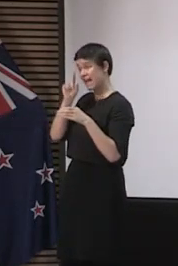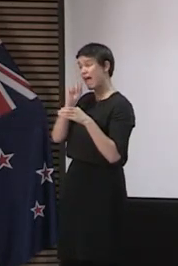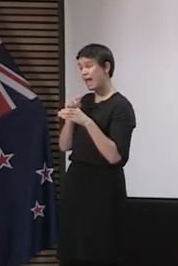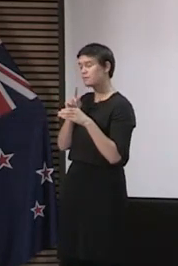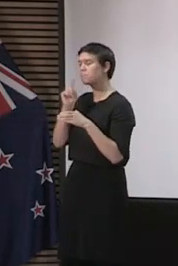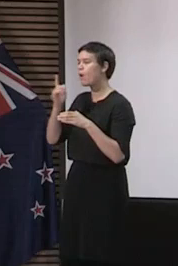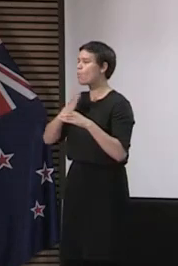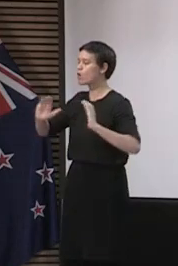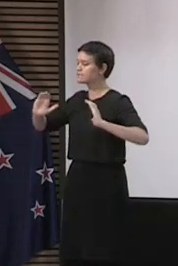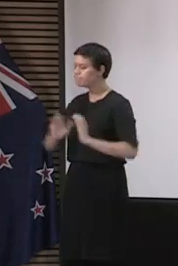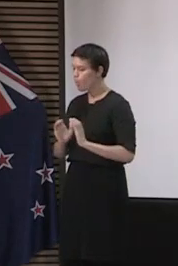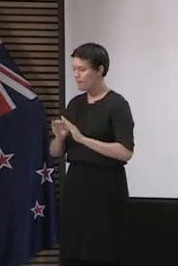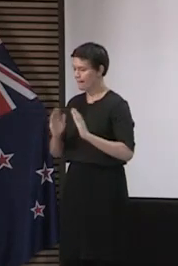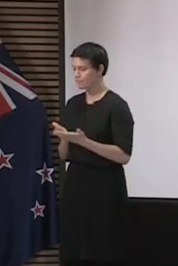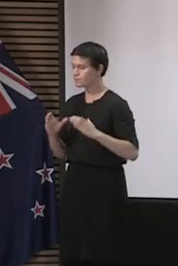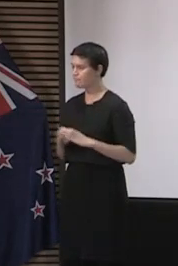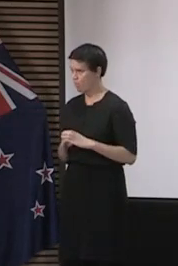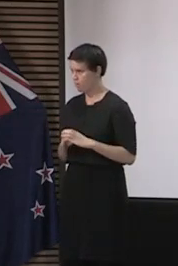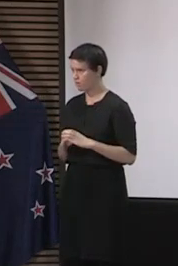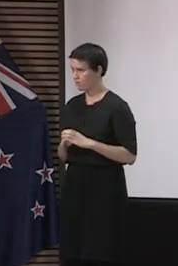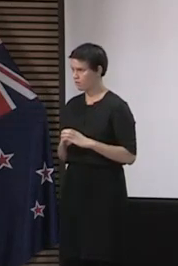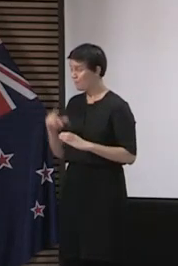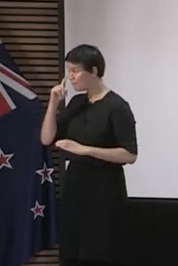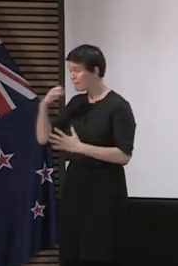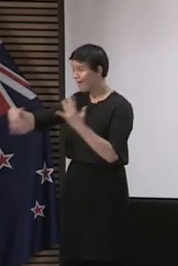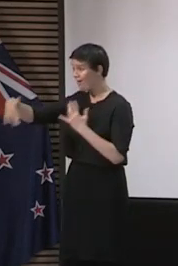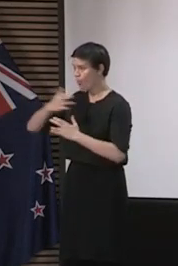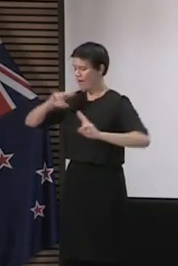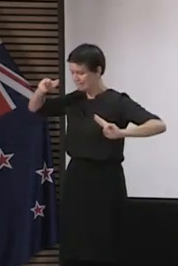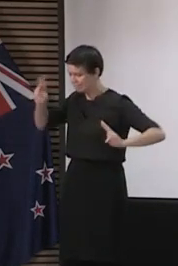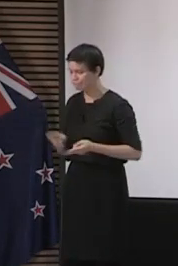this is all about reducing your contact with others as much as possible.